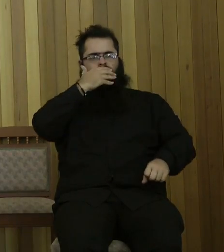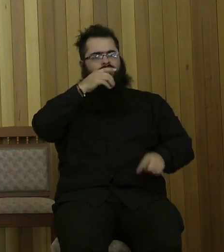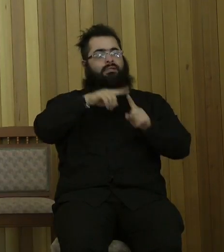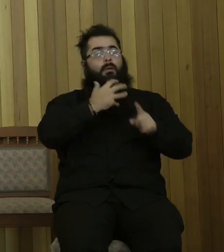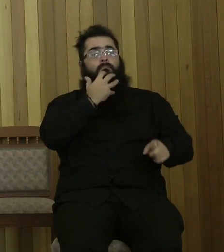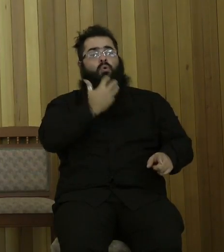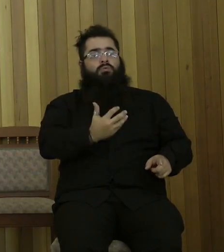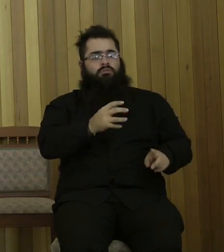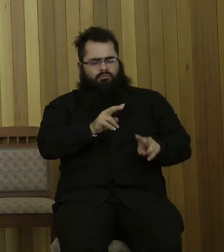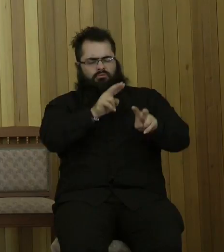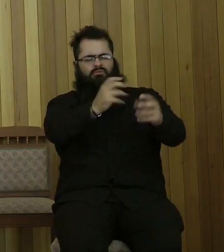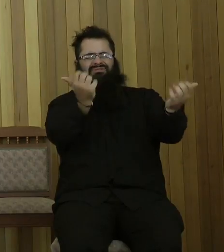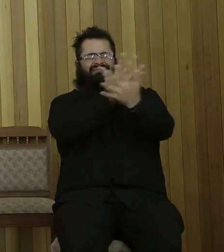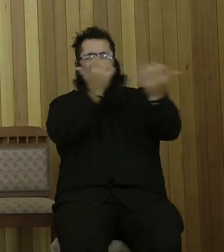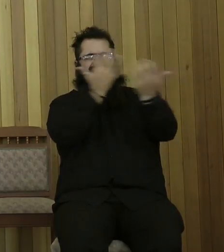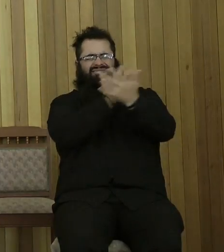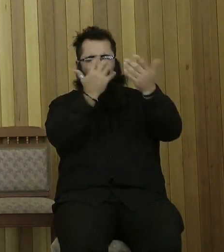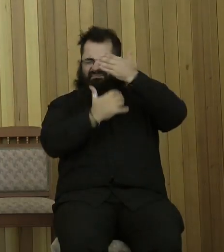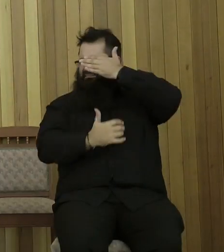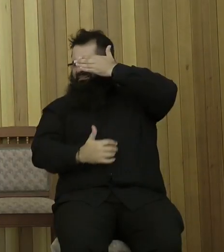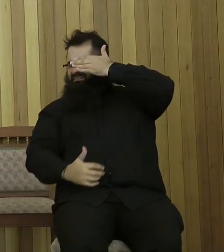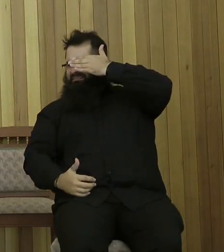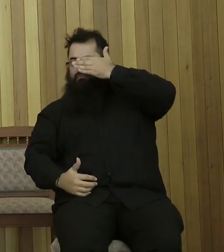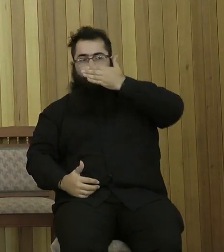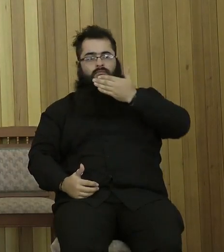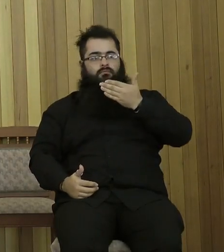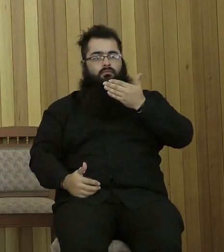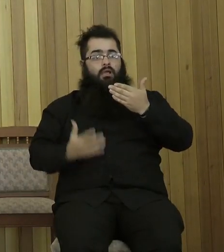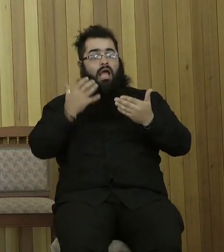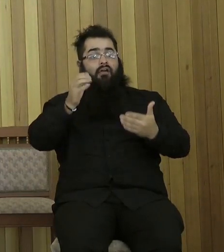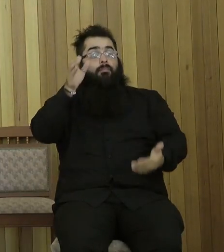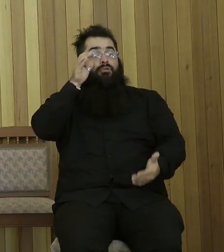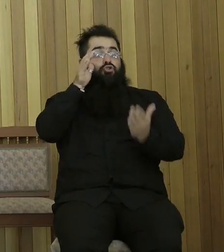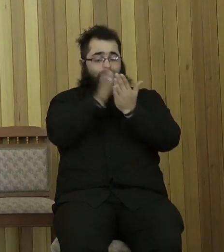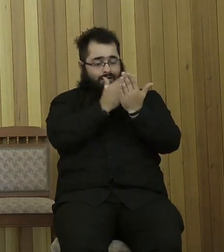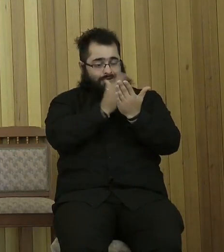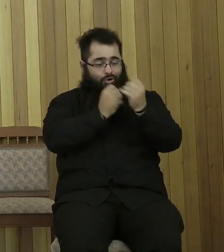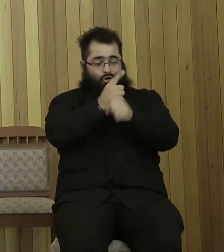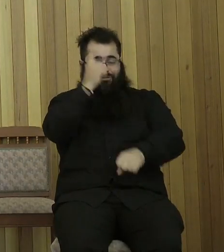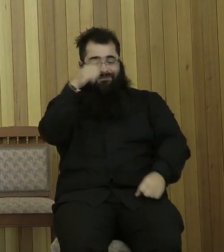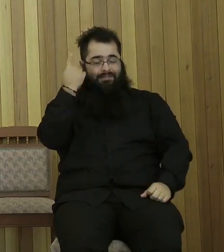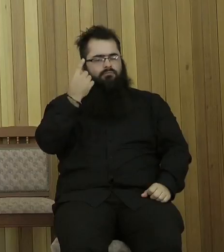the rock. We have no photograph of his pictures. However, God has demonstrated